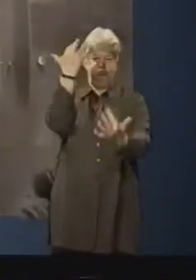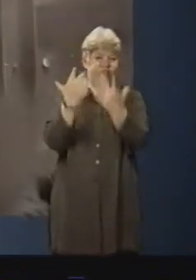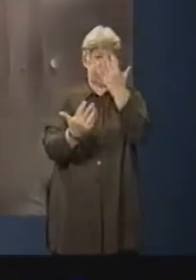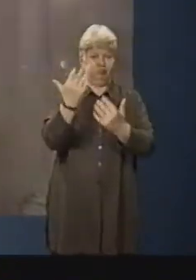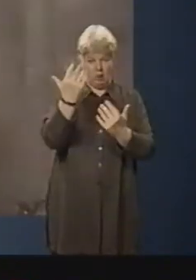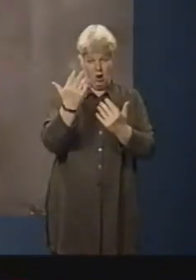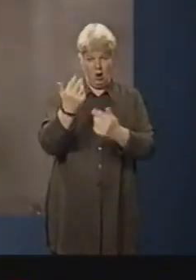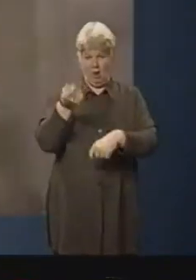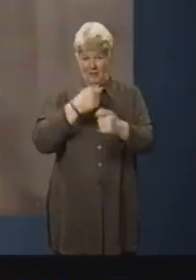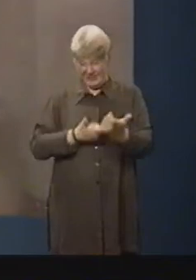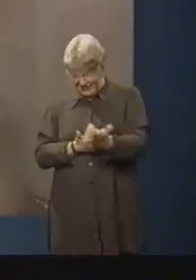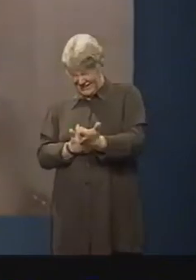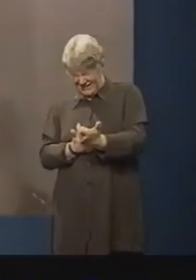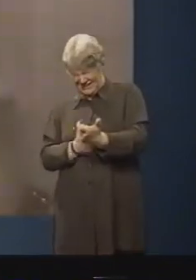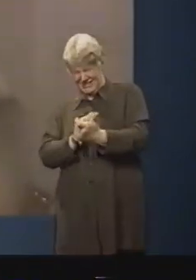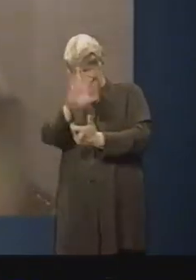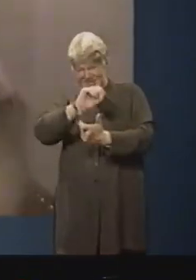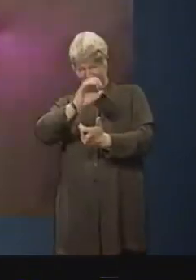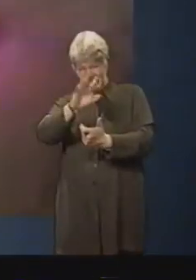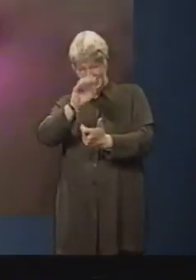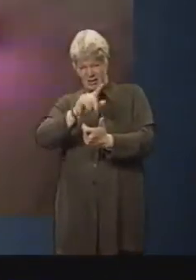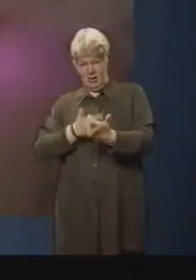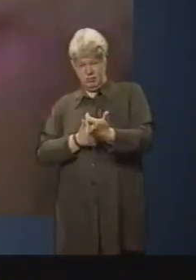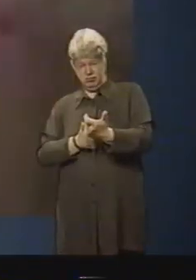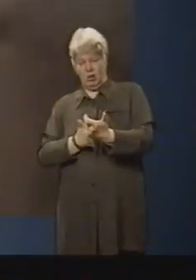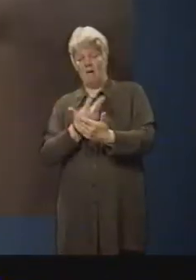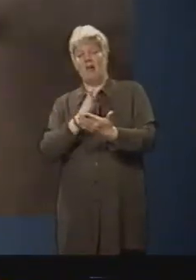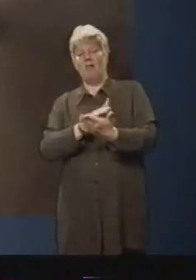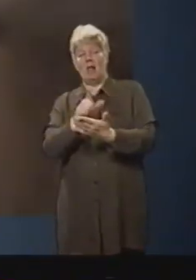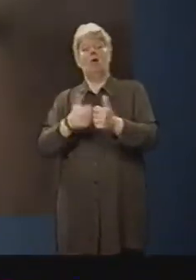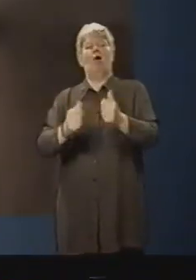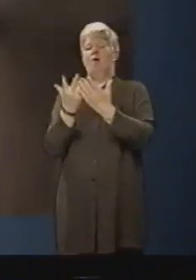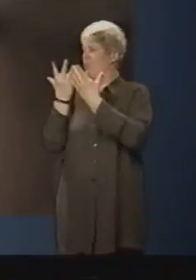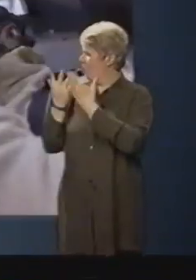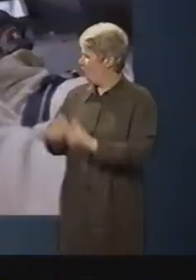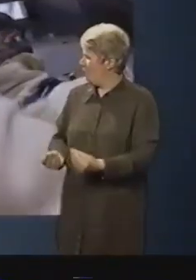It's a real battle to put the flames out, but five minutes later, I've done it.